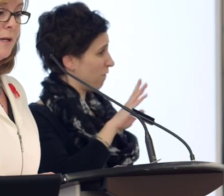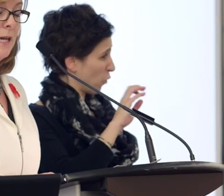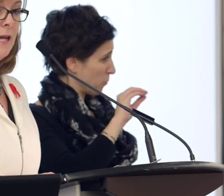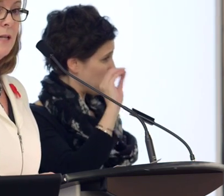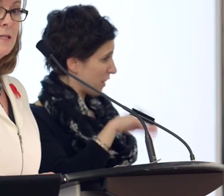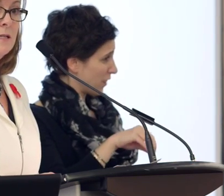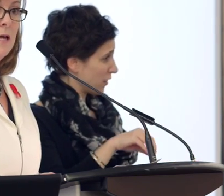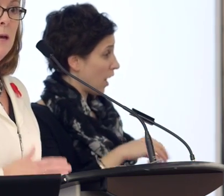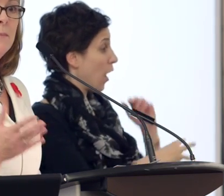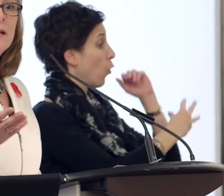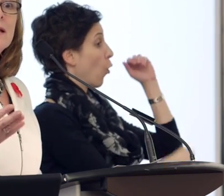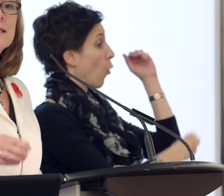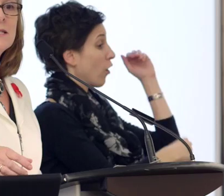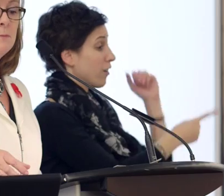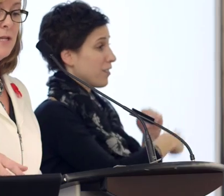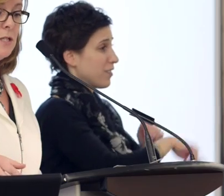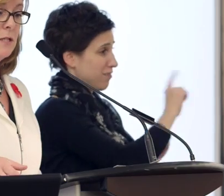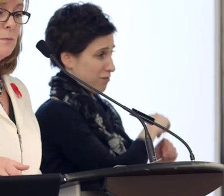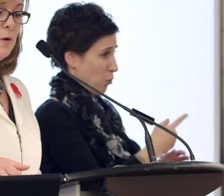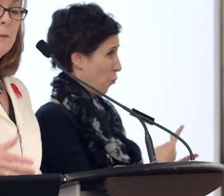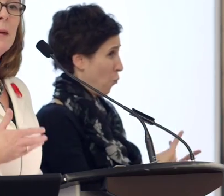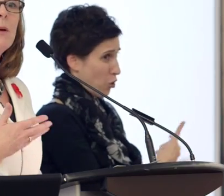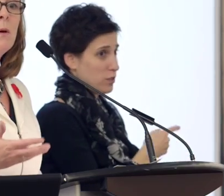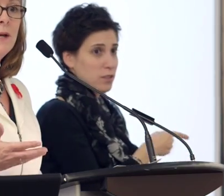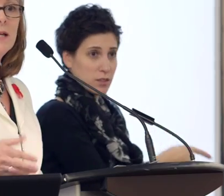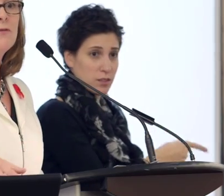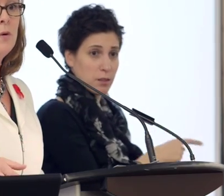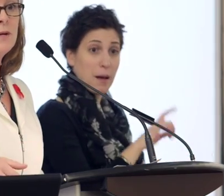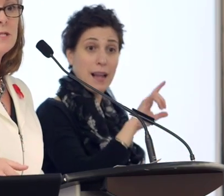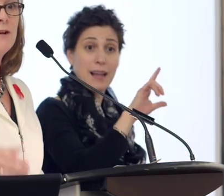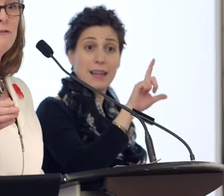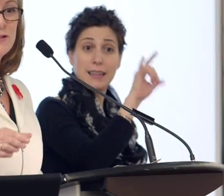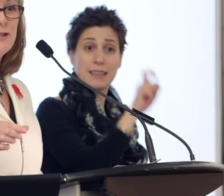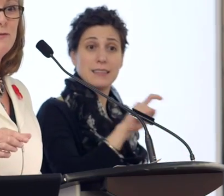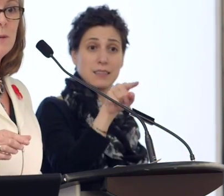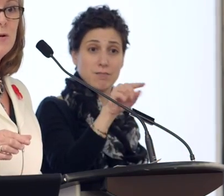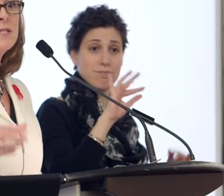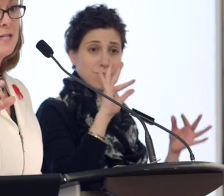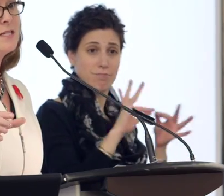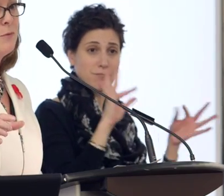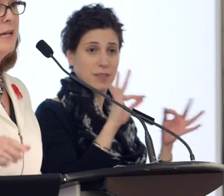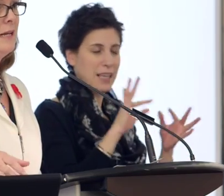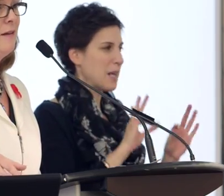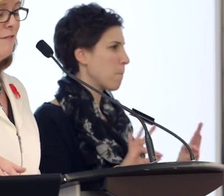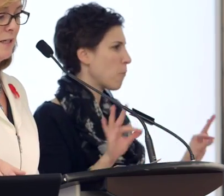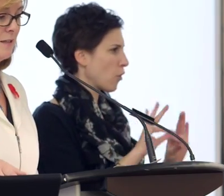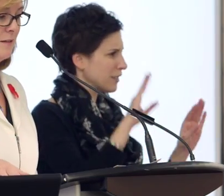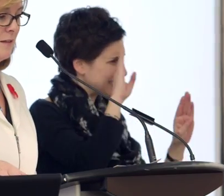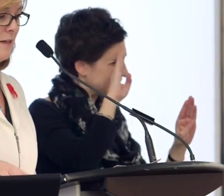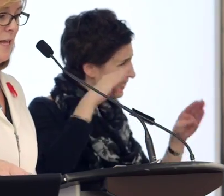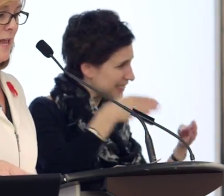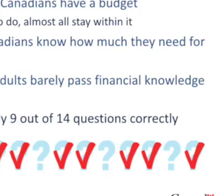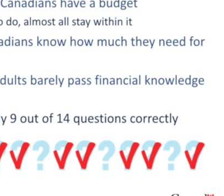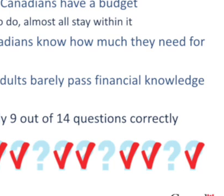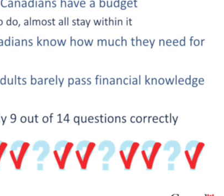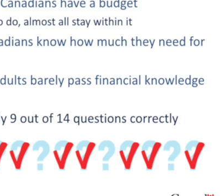low-income Canadians. But as Liz mentioned this morning, maybe what we need to focus on first and foremost is the Rainy Day Fund.